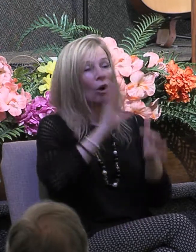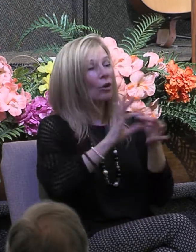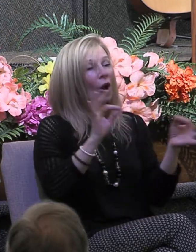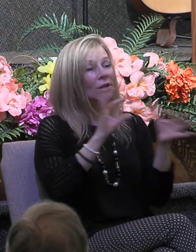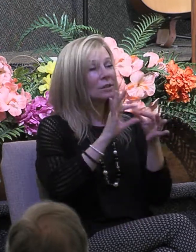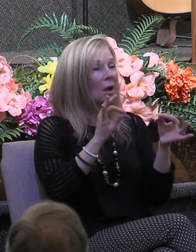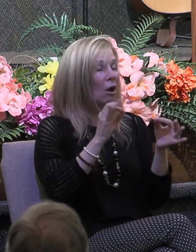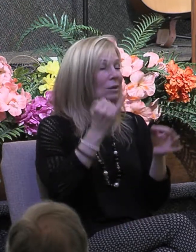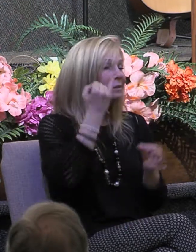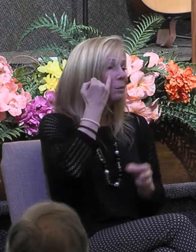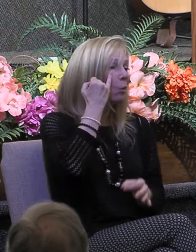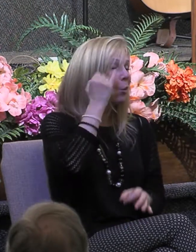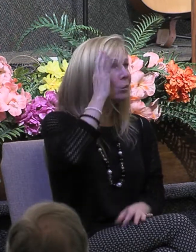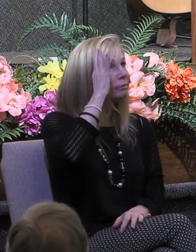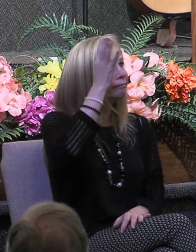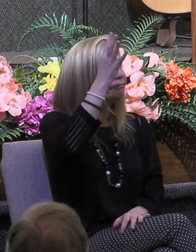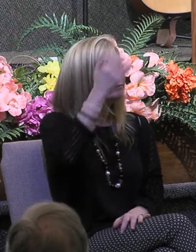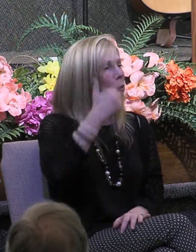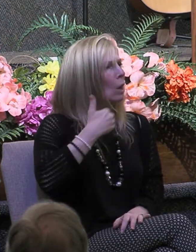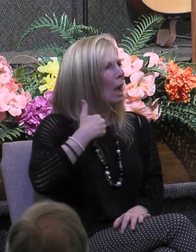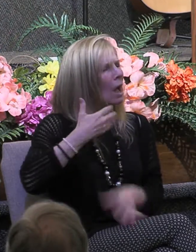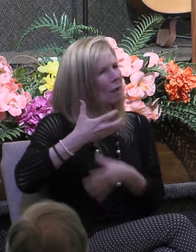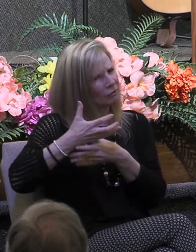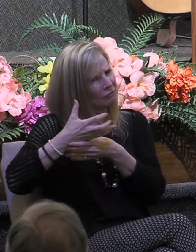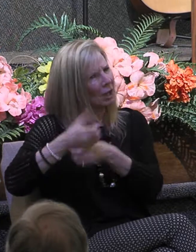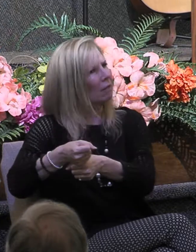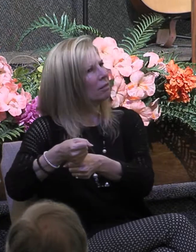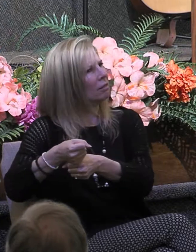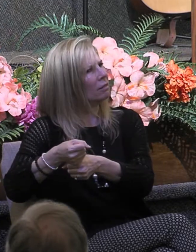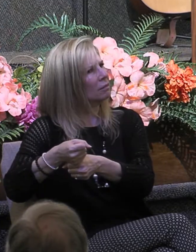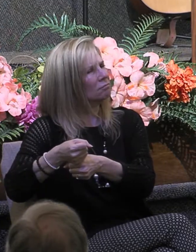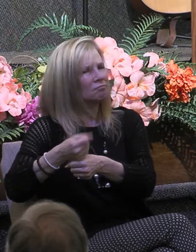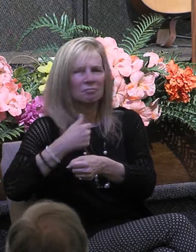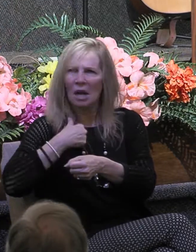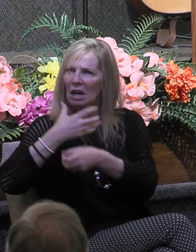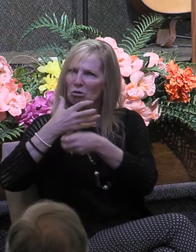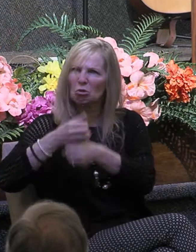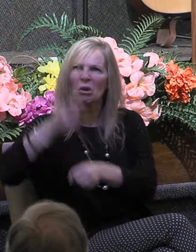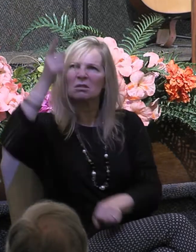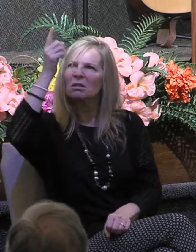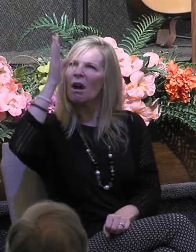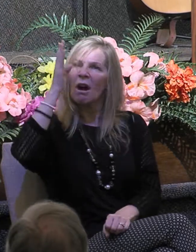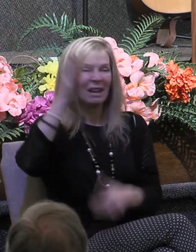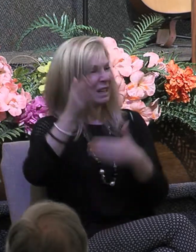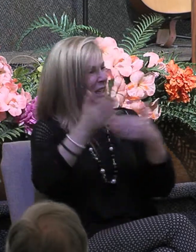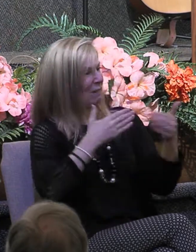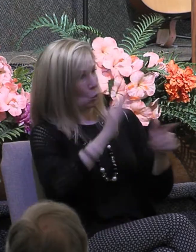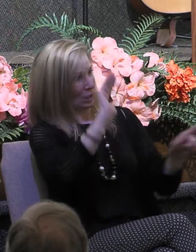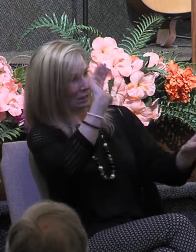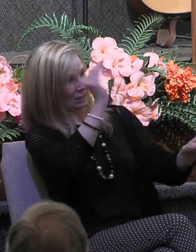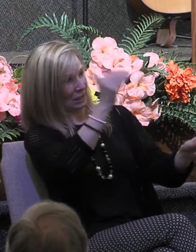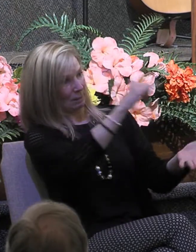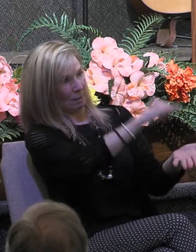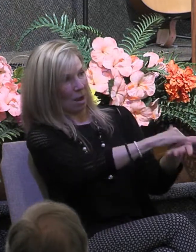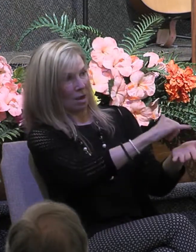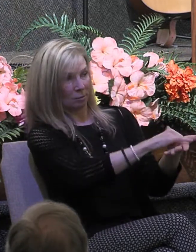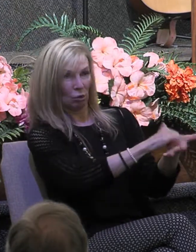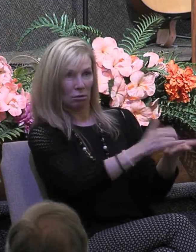the gift of faith being able to trust God for what looks to be something impossible think of how impressive this gift